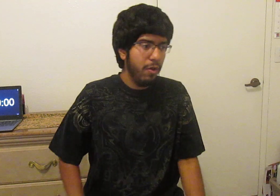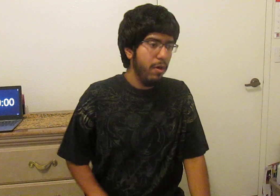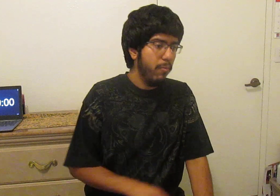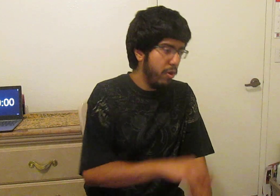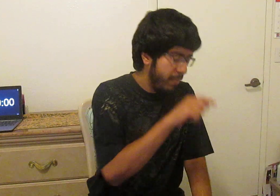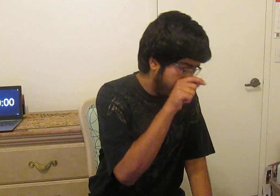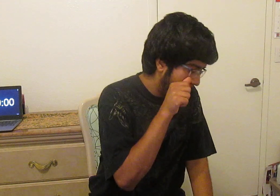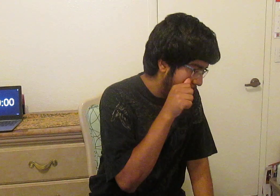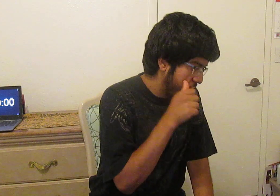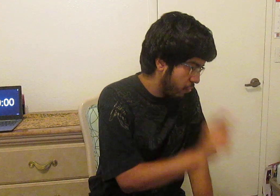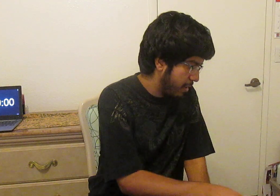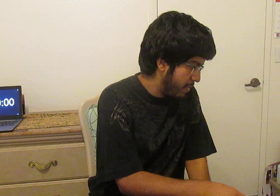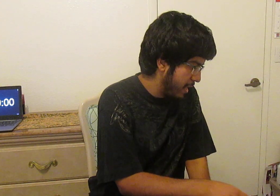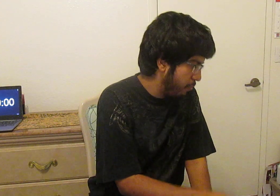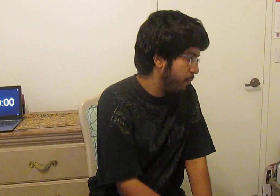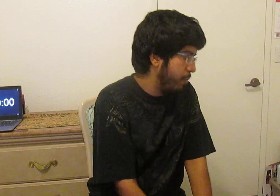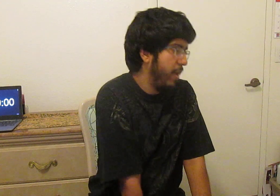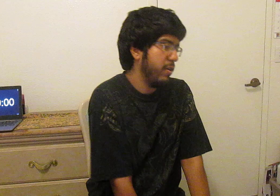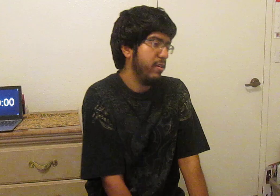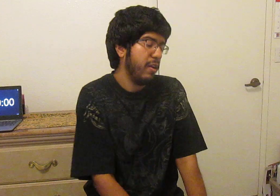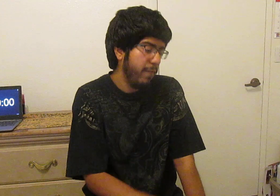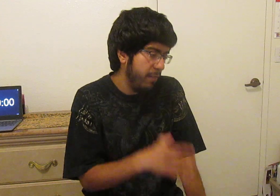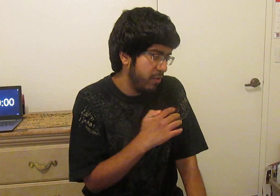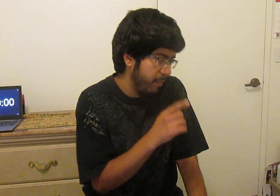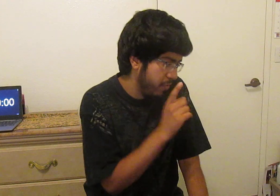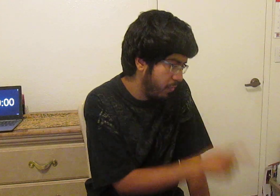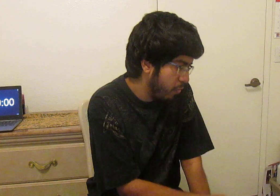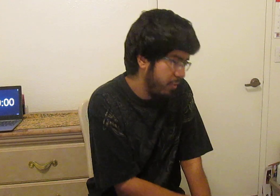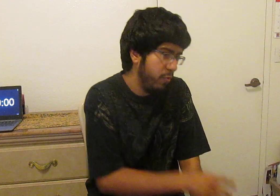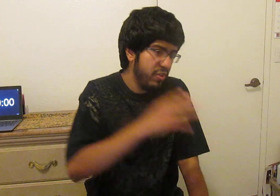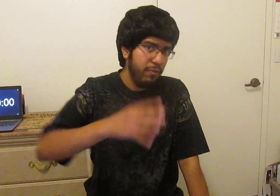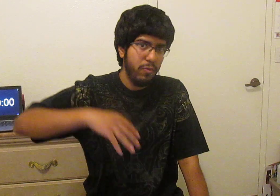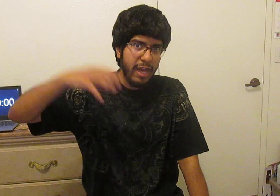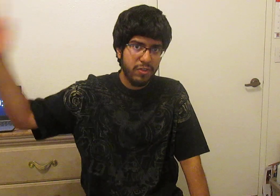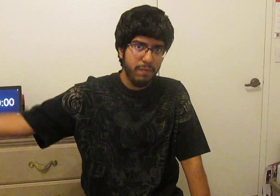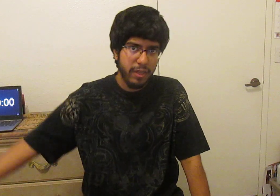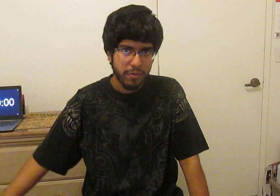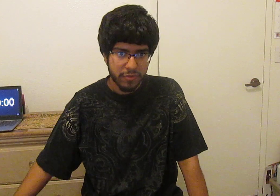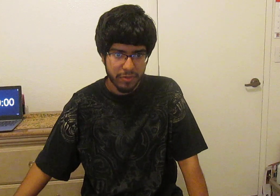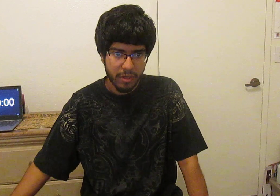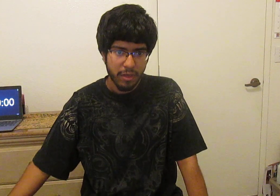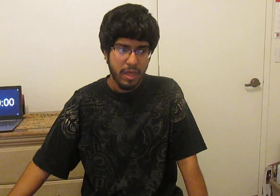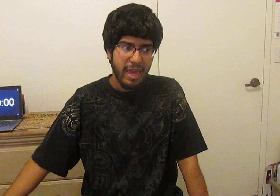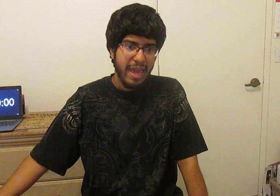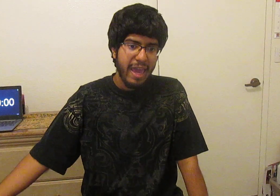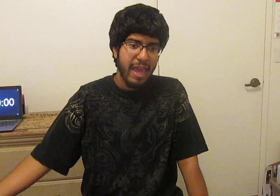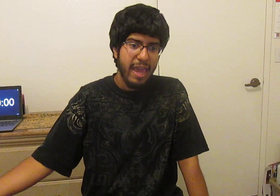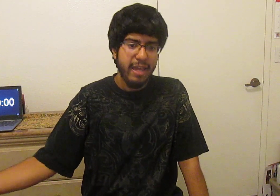Molybeat false struck my woodpecker detective office episode 1 through 10 reaction videos and